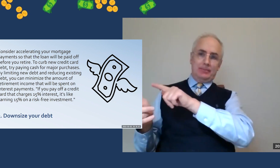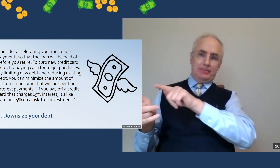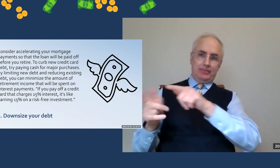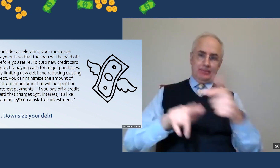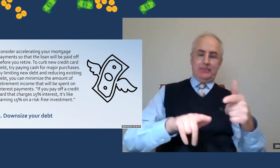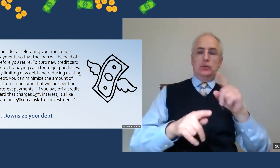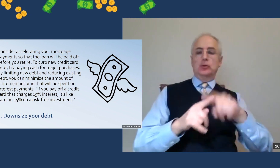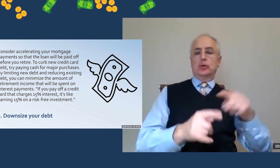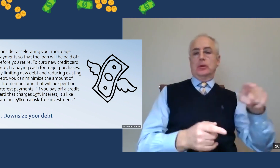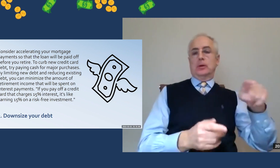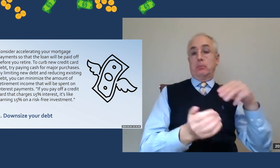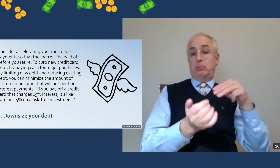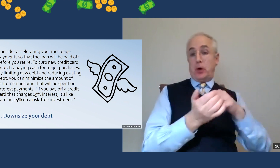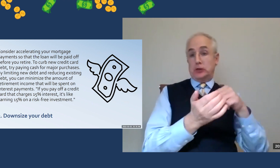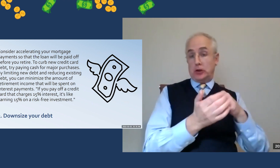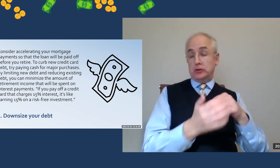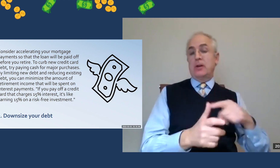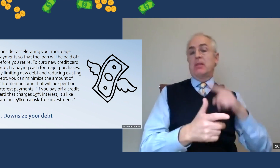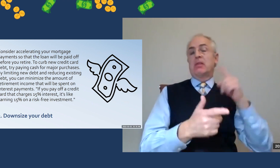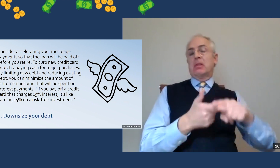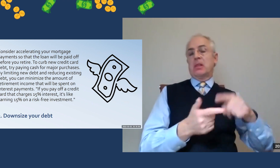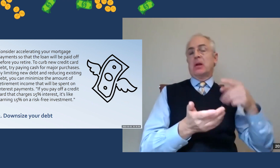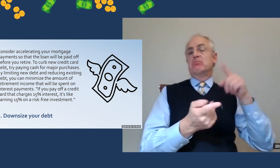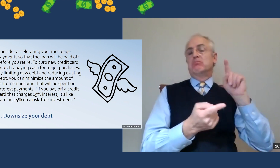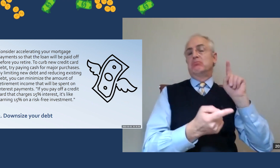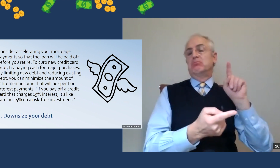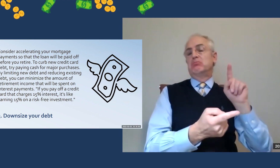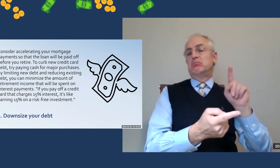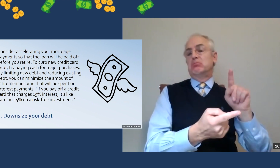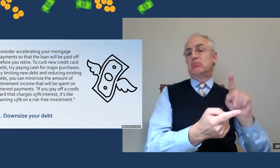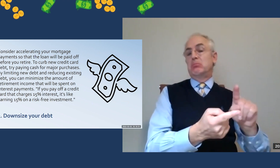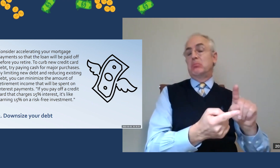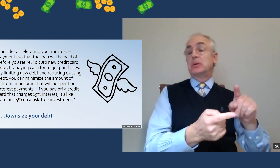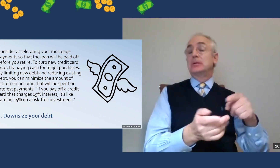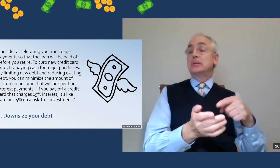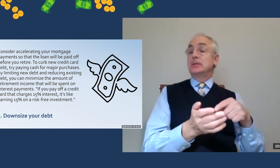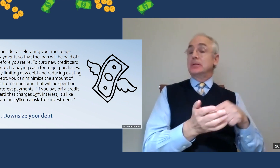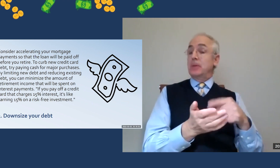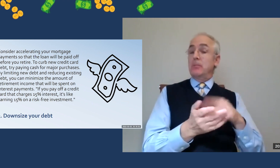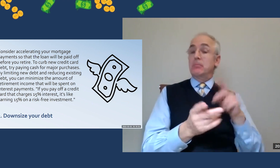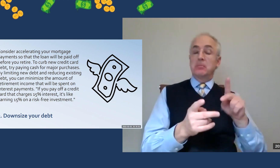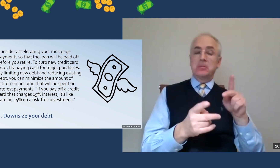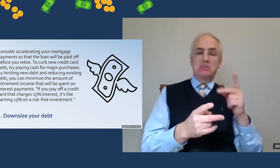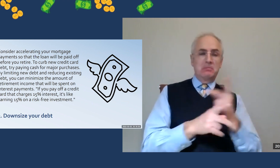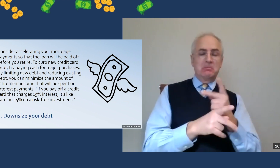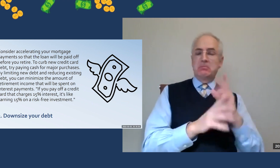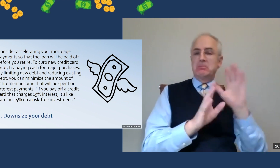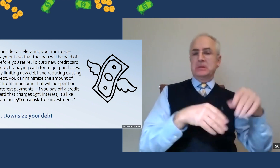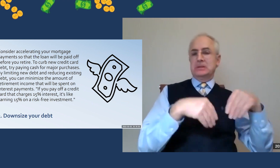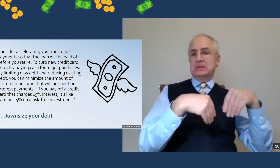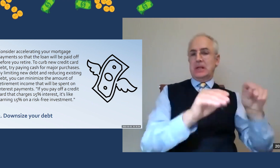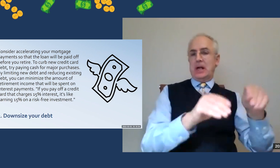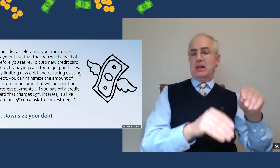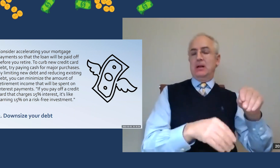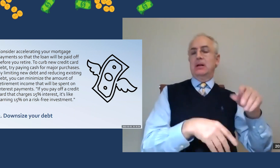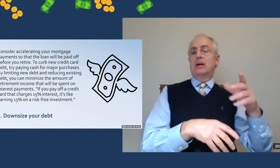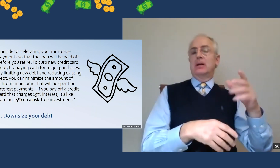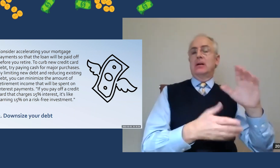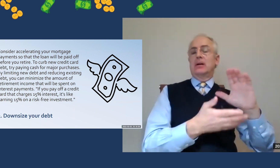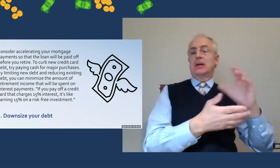And they may have rolling payments. So work on that, roll that over. And then once you're done, work on the mortgage. Some